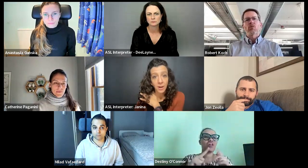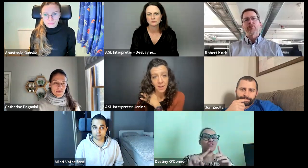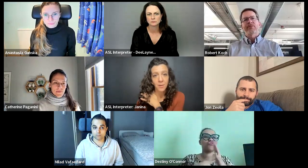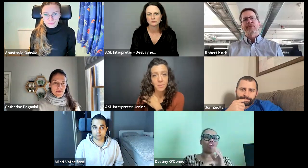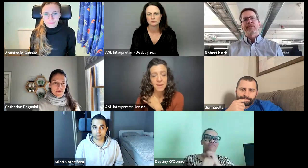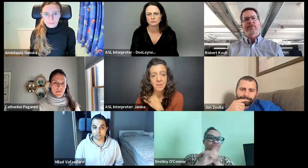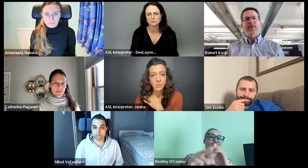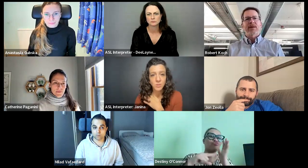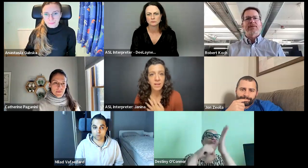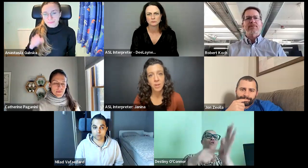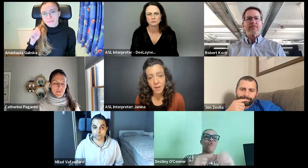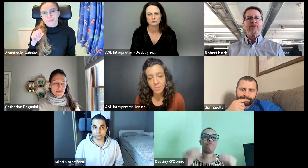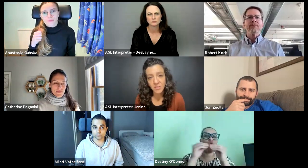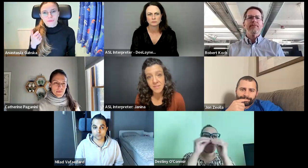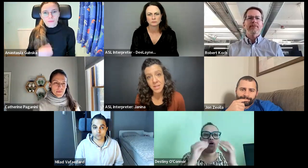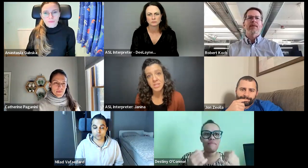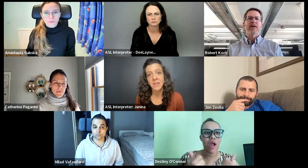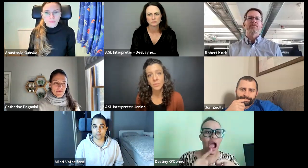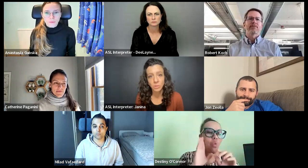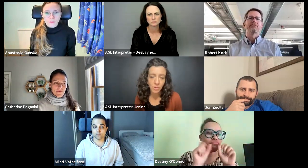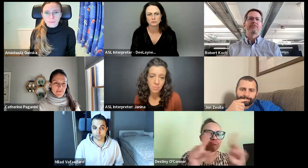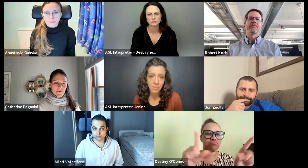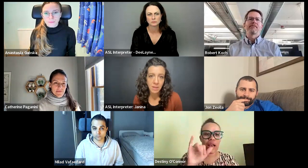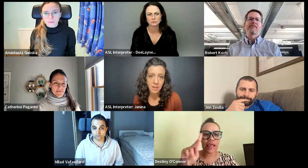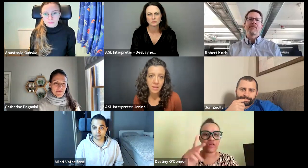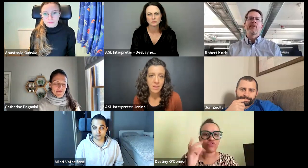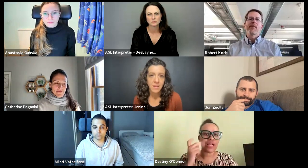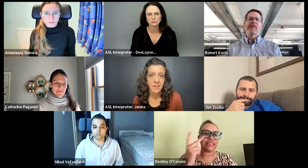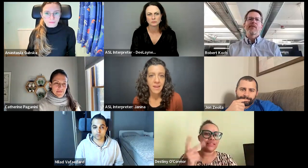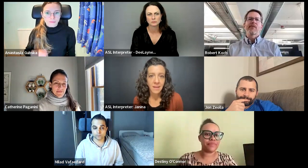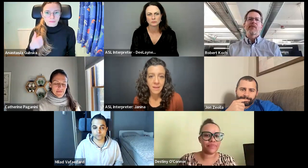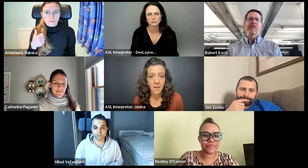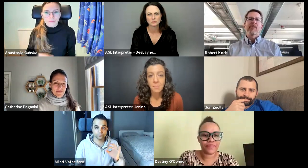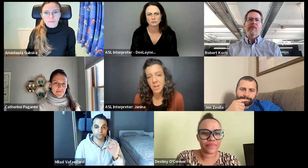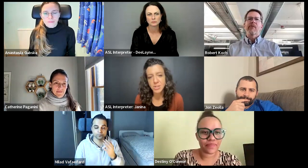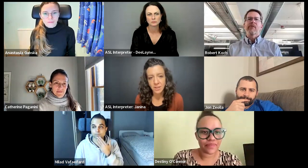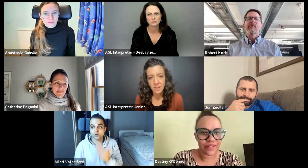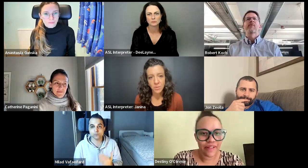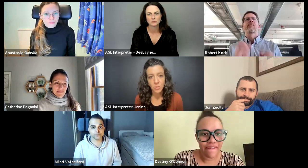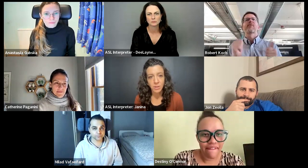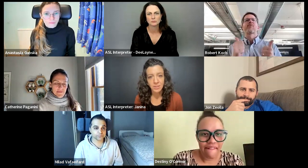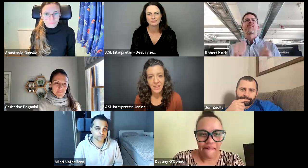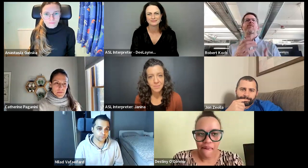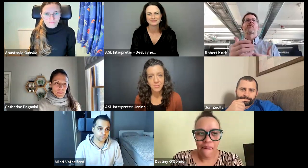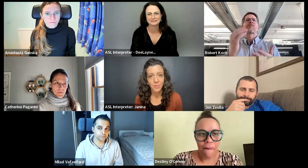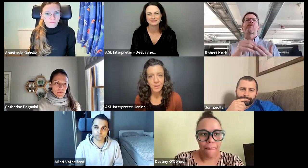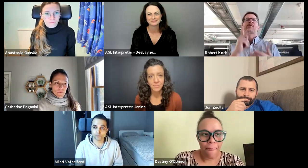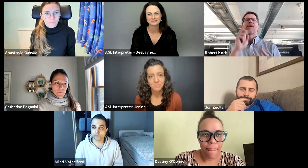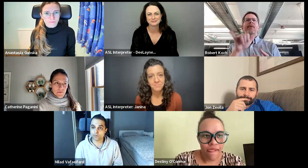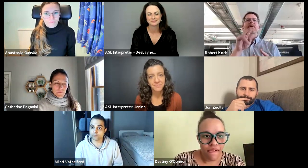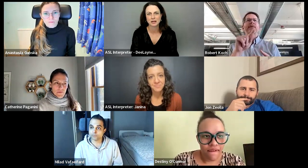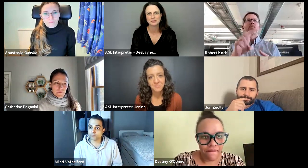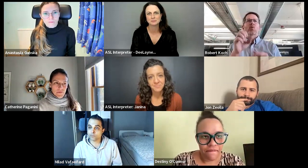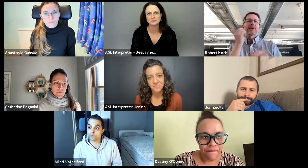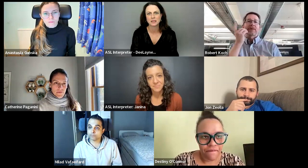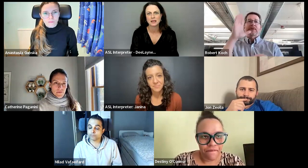to your network because we're waiting for KubeCon to be finished. And then we'll show it publicly. But I'll share the link with you all to look at it before we do.